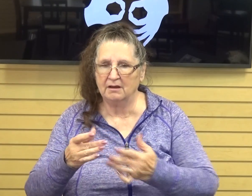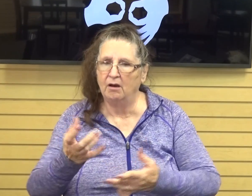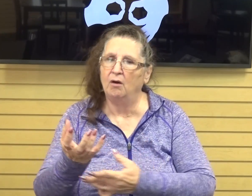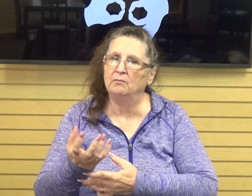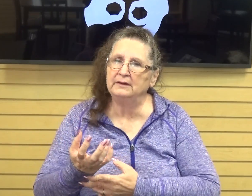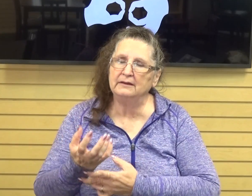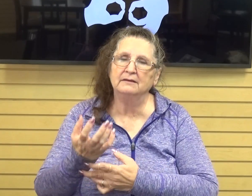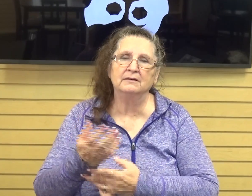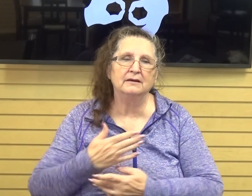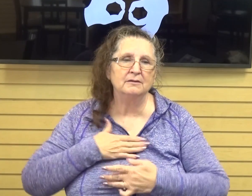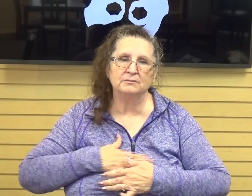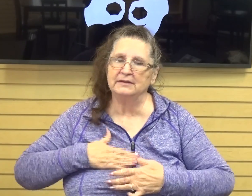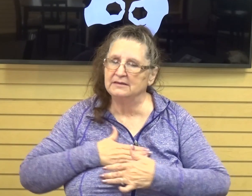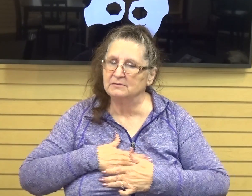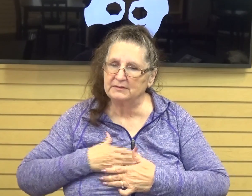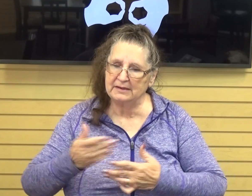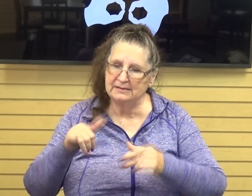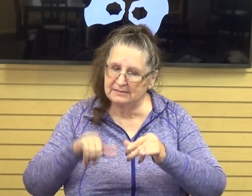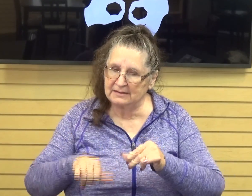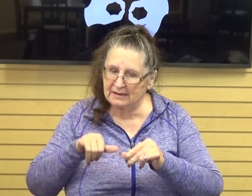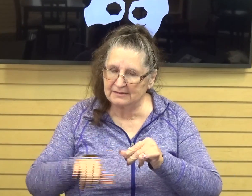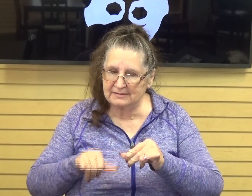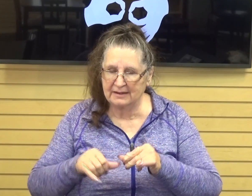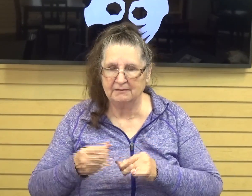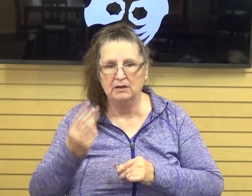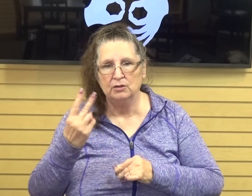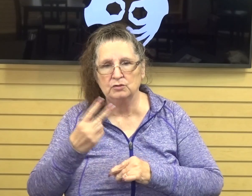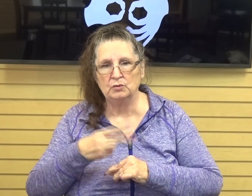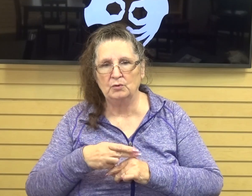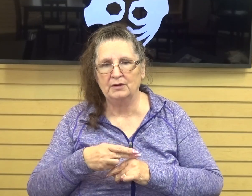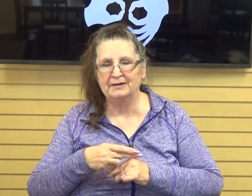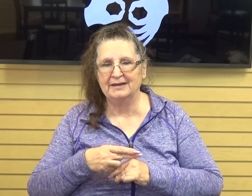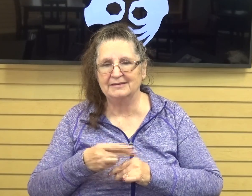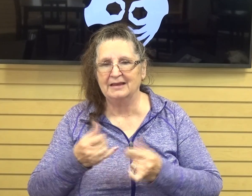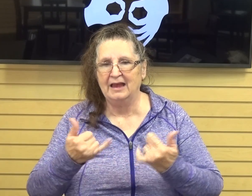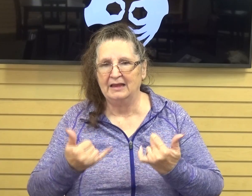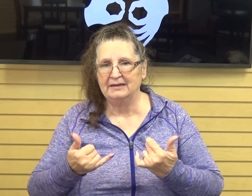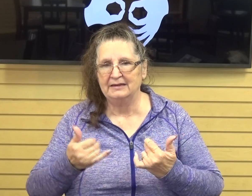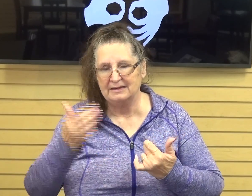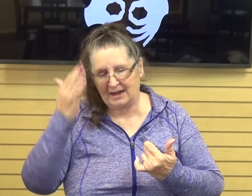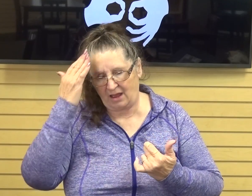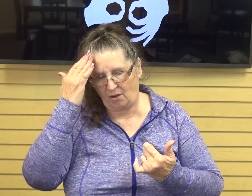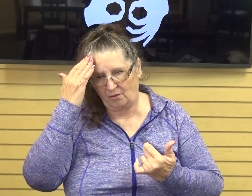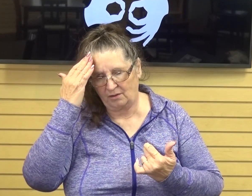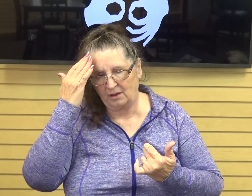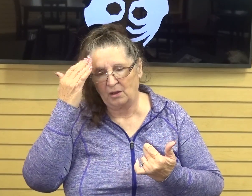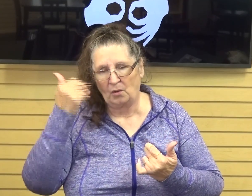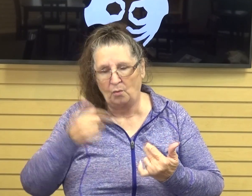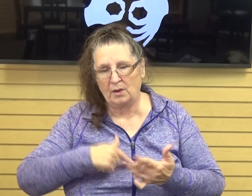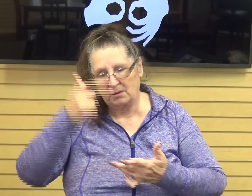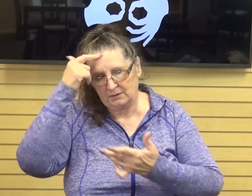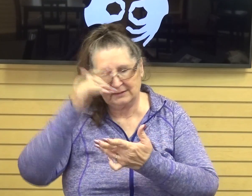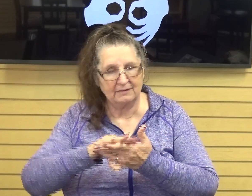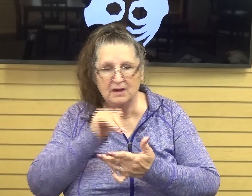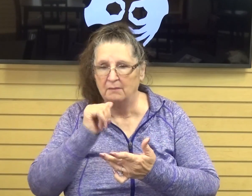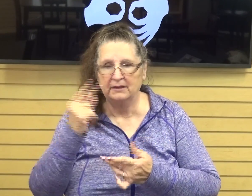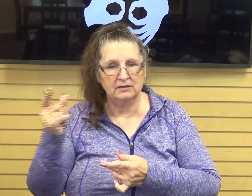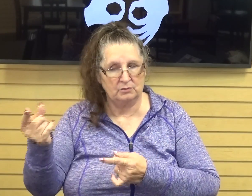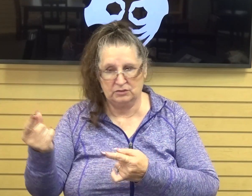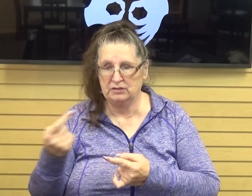a couple more days and then they say, well, now we believe not just because of what the woman had told us, but because we heard